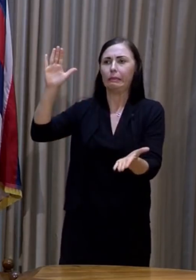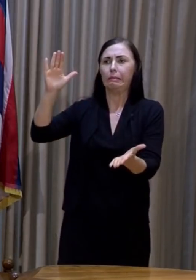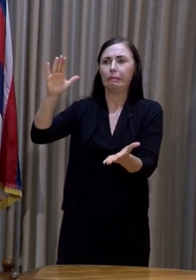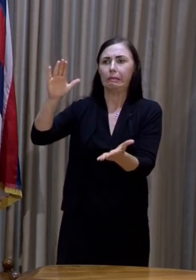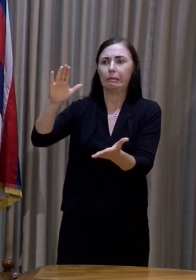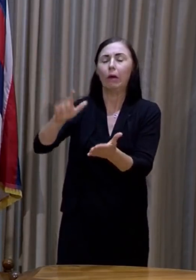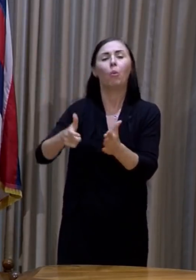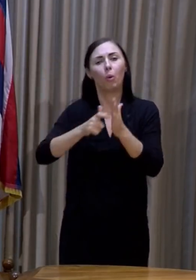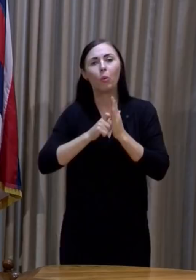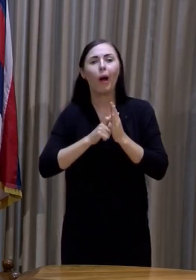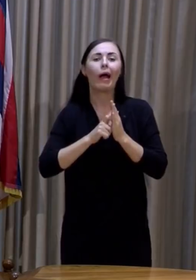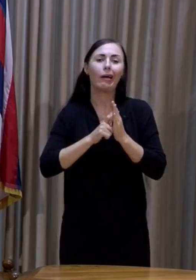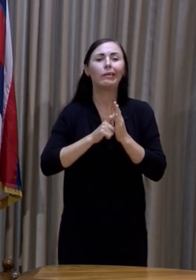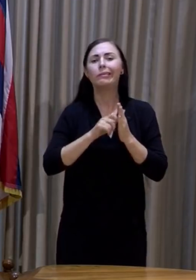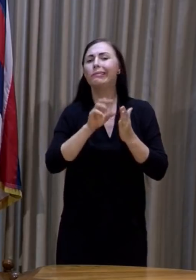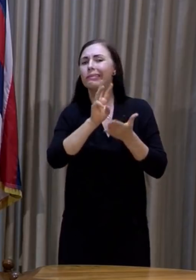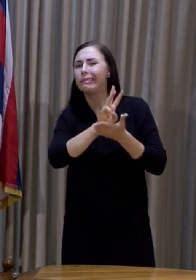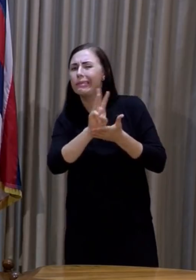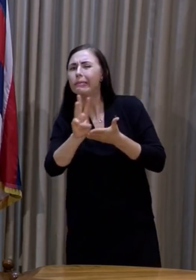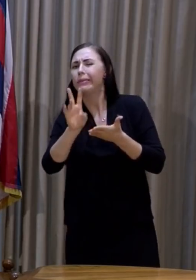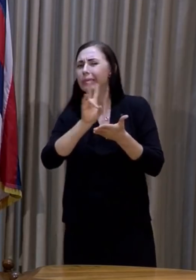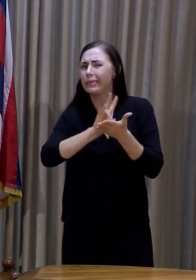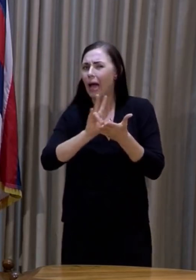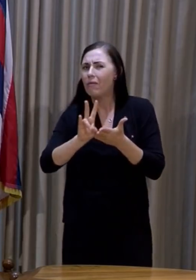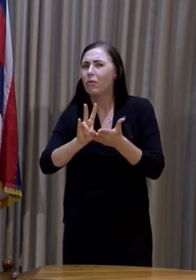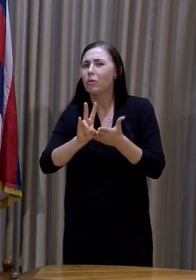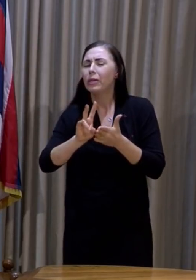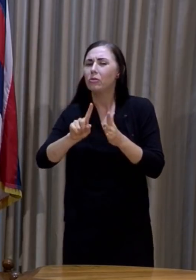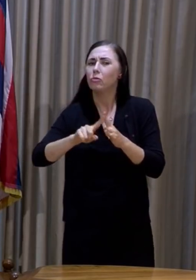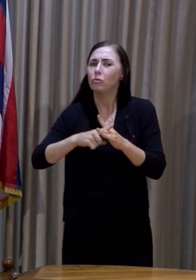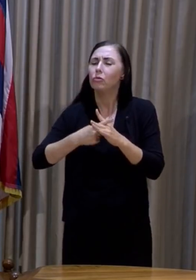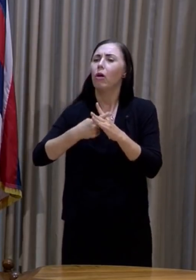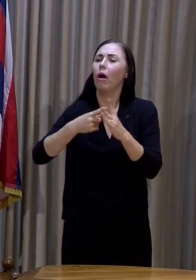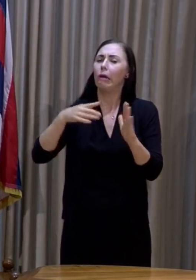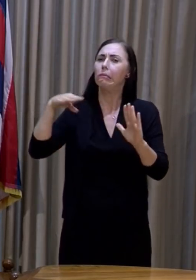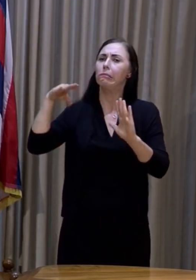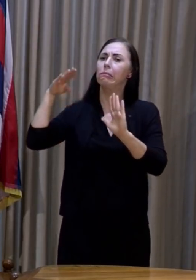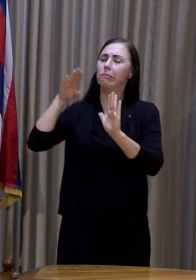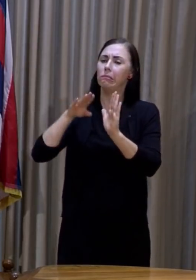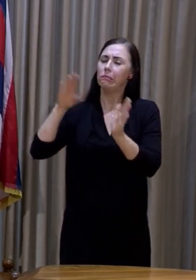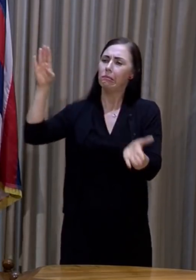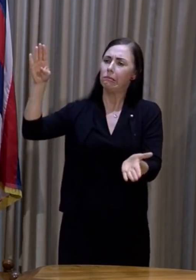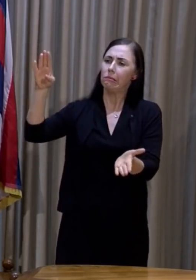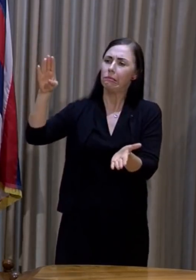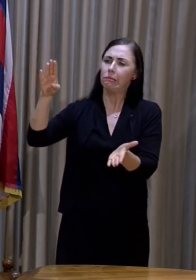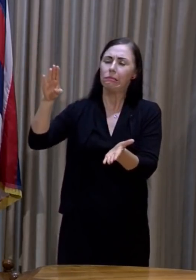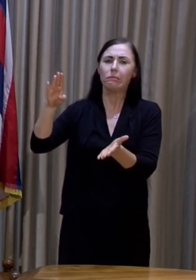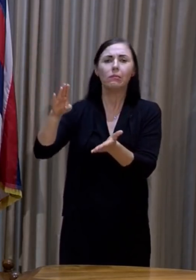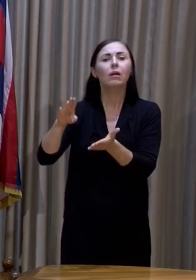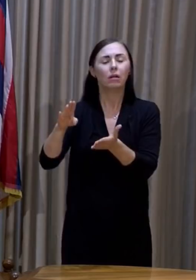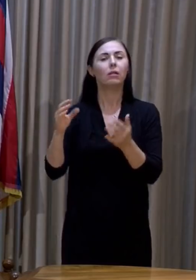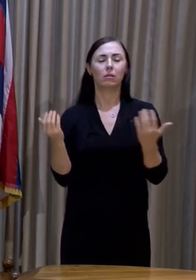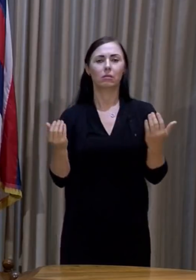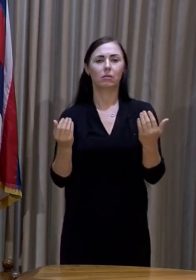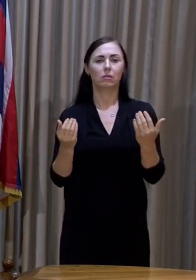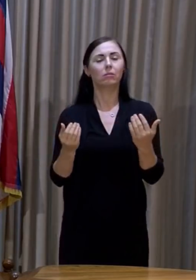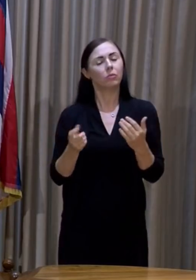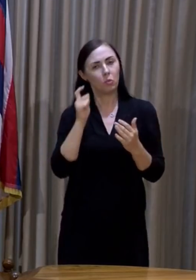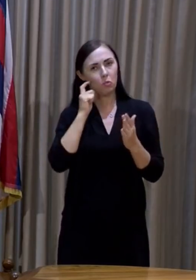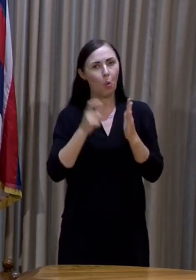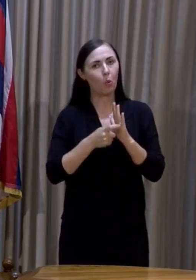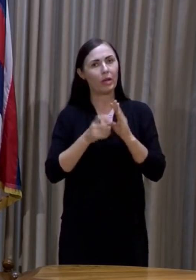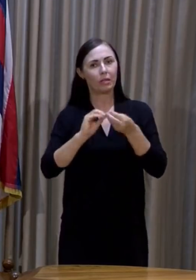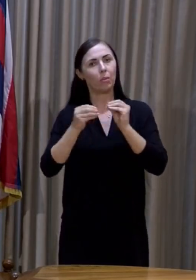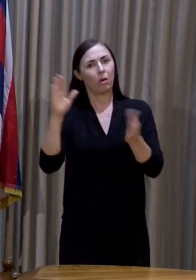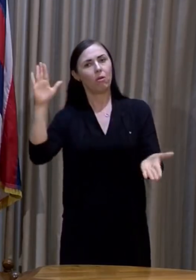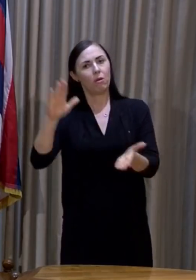take six to seven weeks in order for us to see significant change in the number of